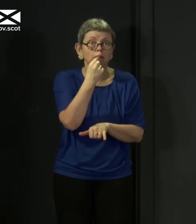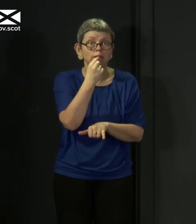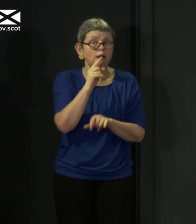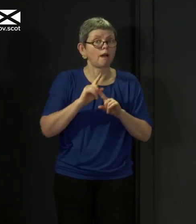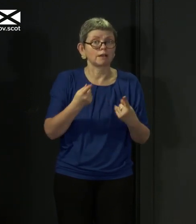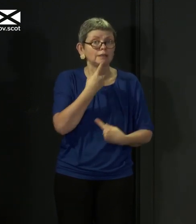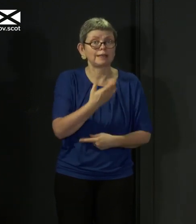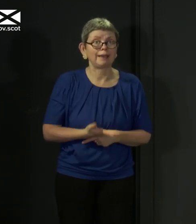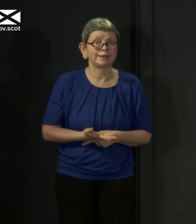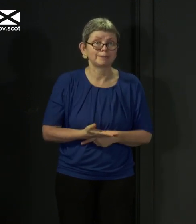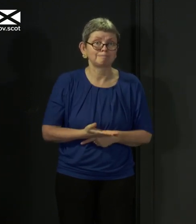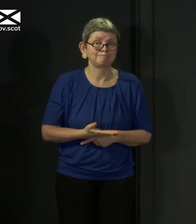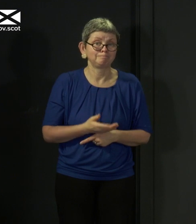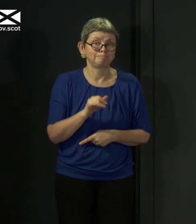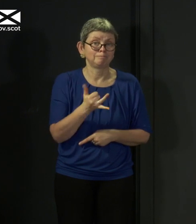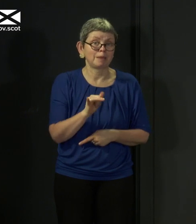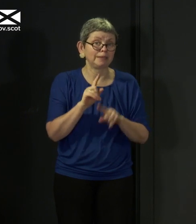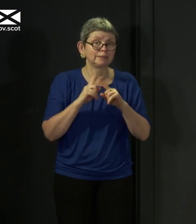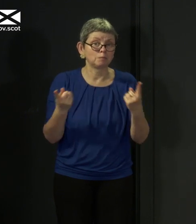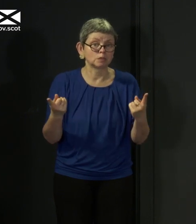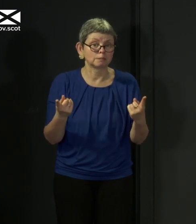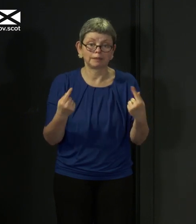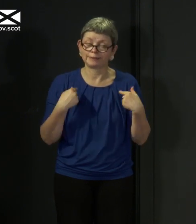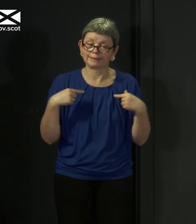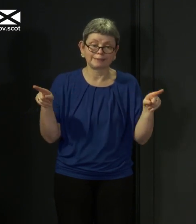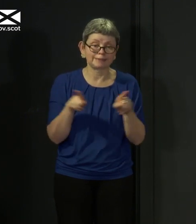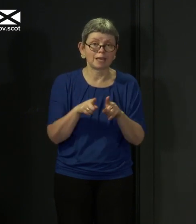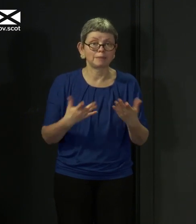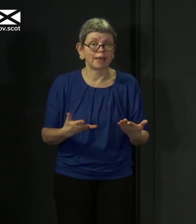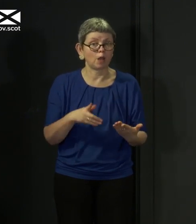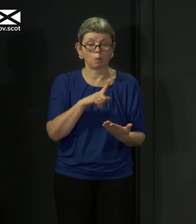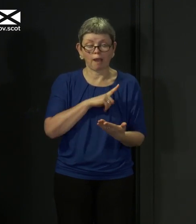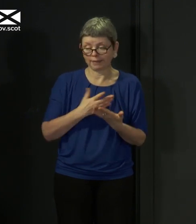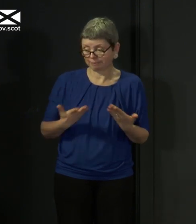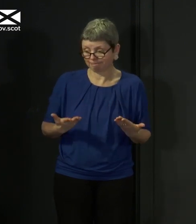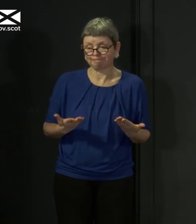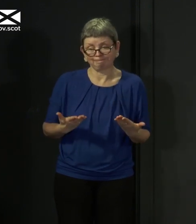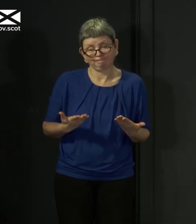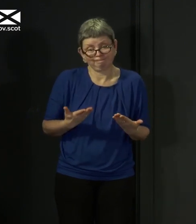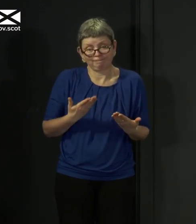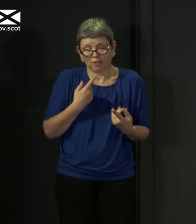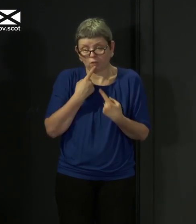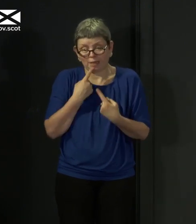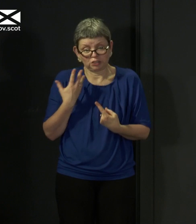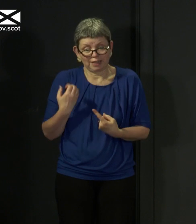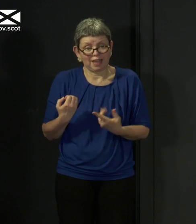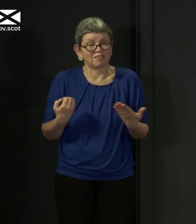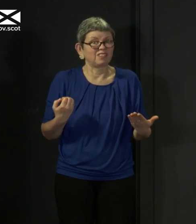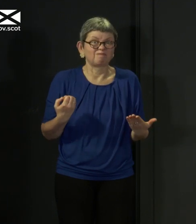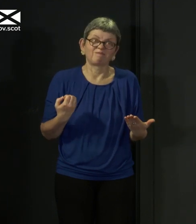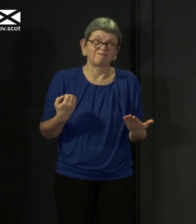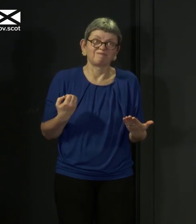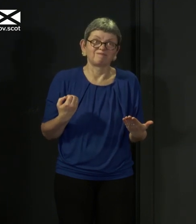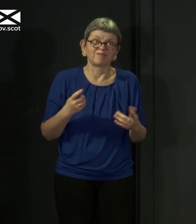That remains my view based on everything I know about the difficult